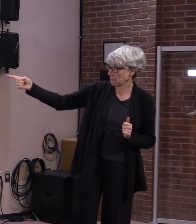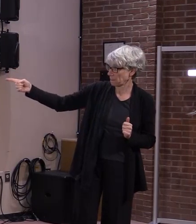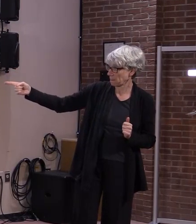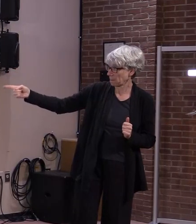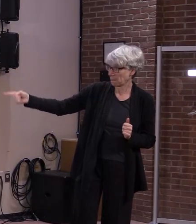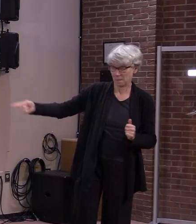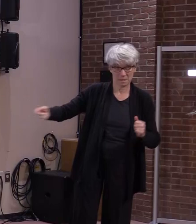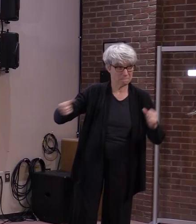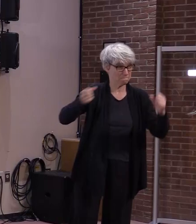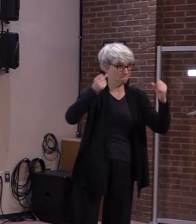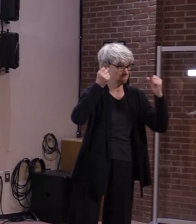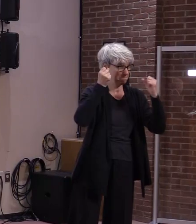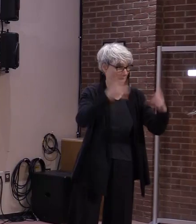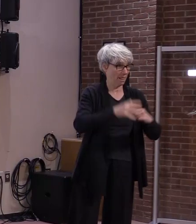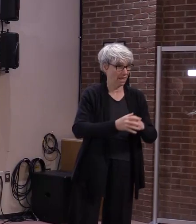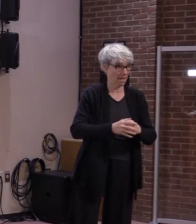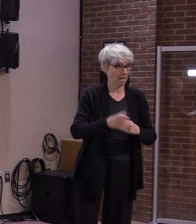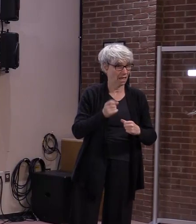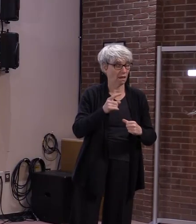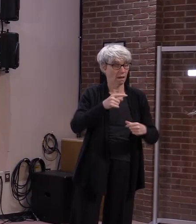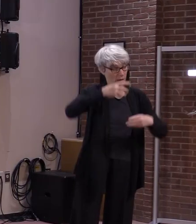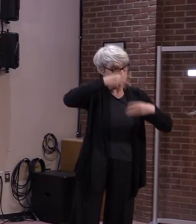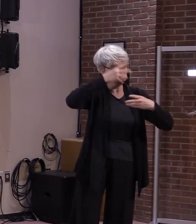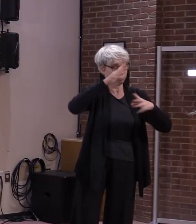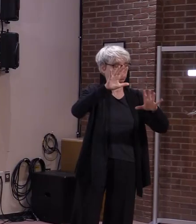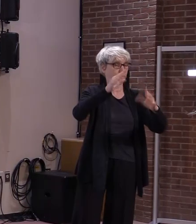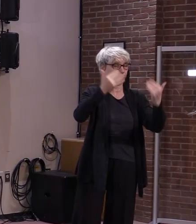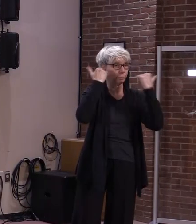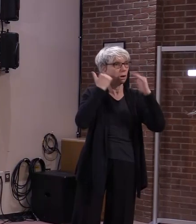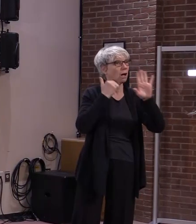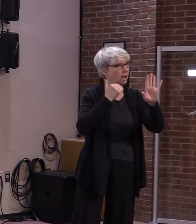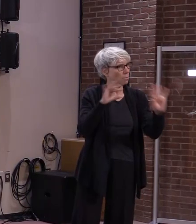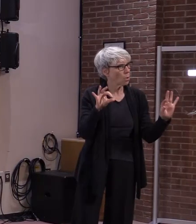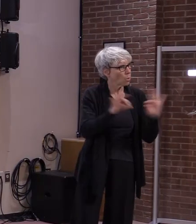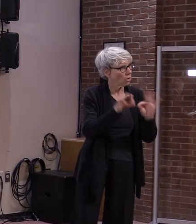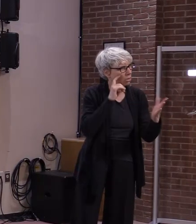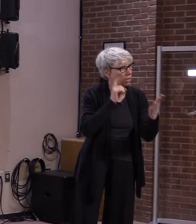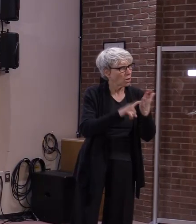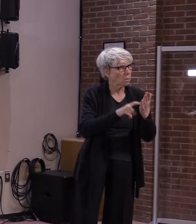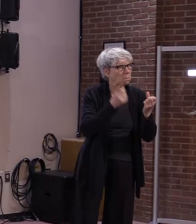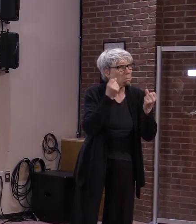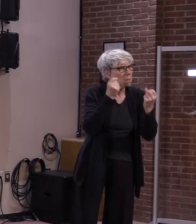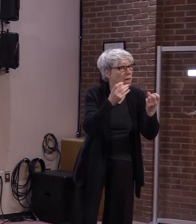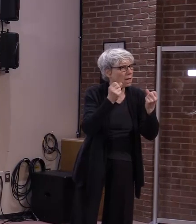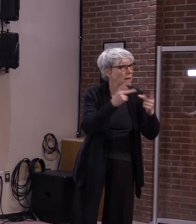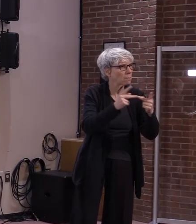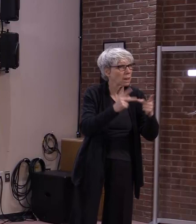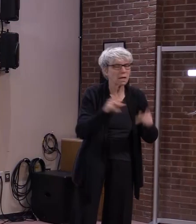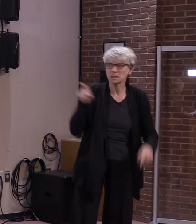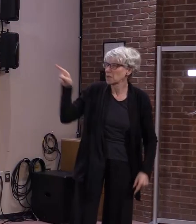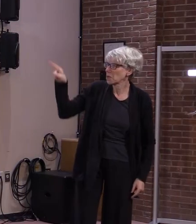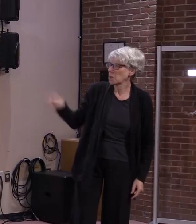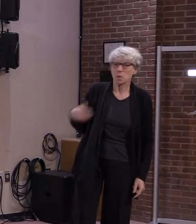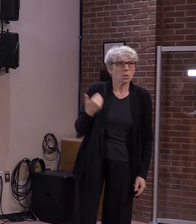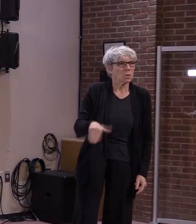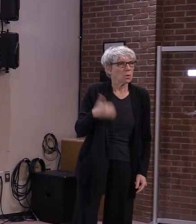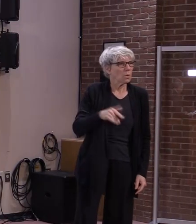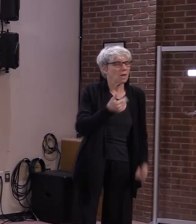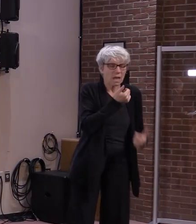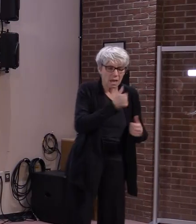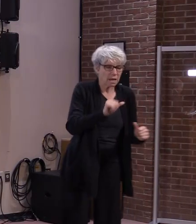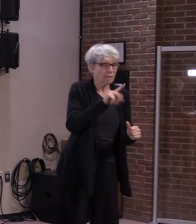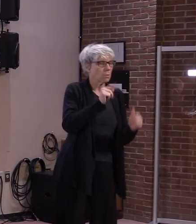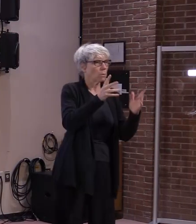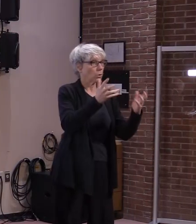shows that we are putting out the effort to make sure that every Vermonter that wants a vaccine gets a vaccine.